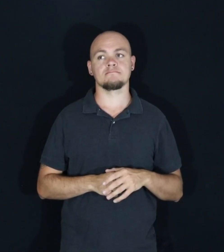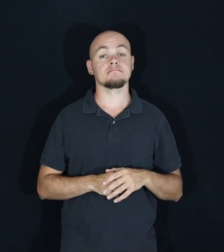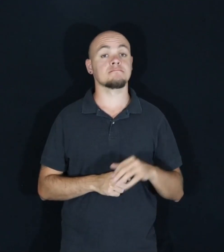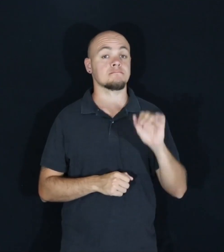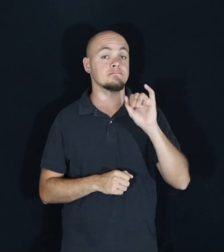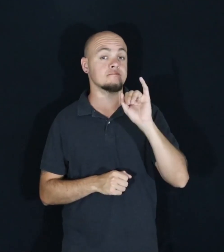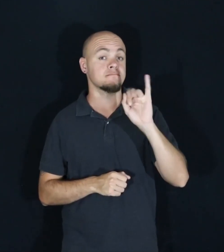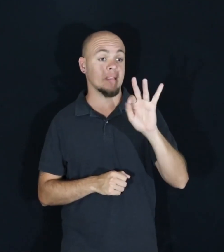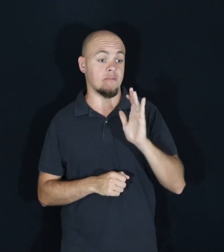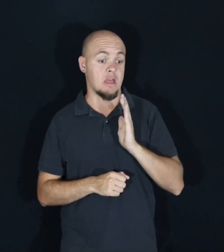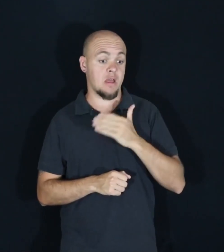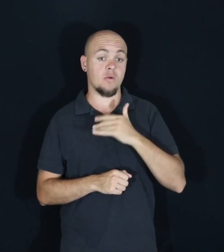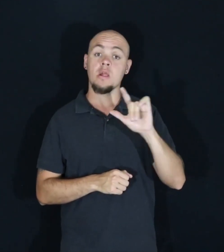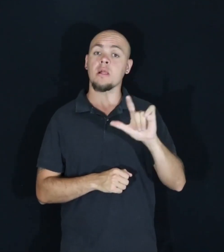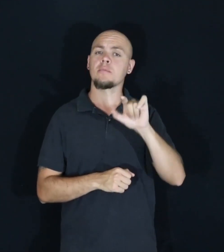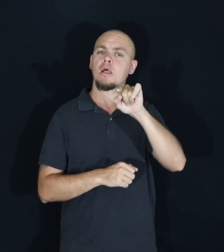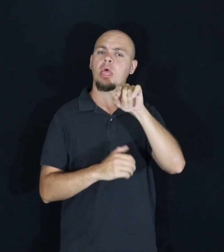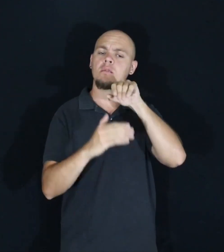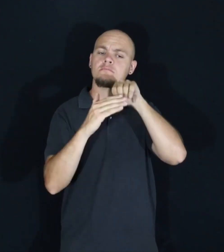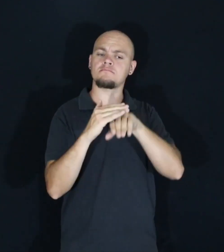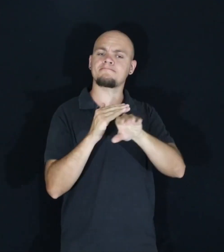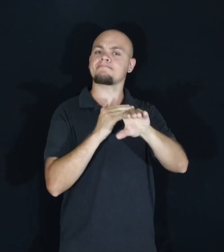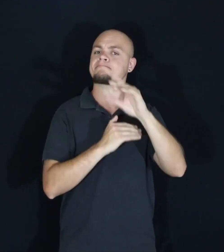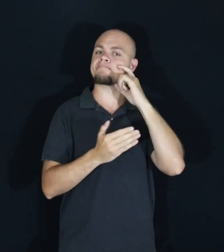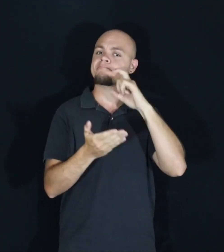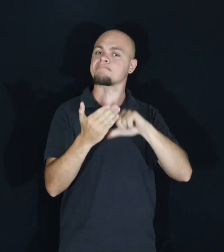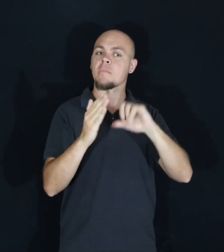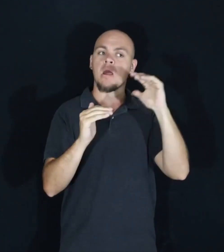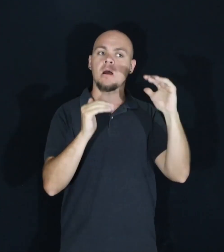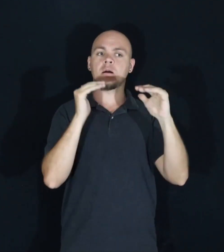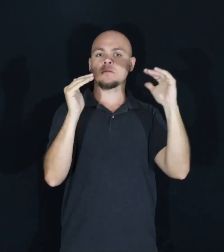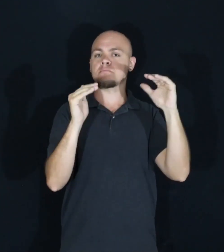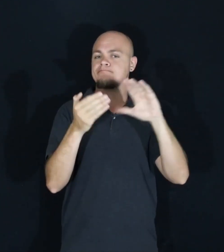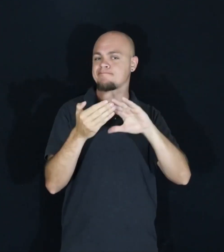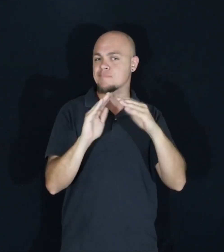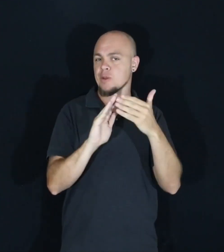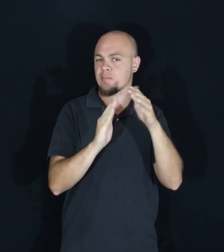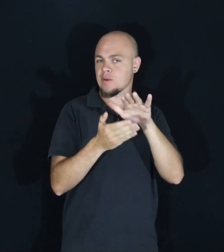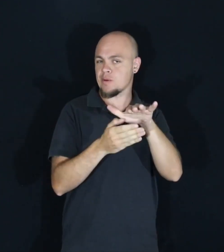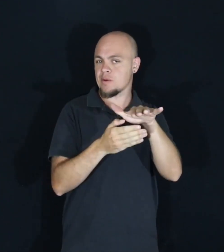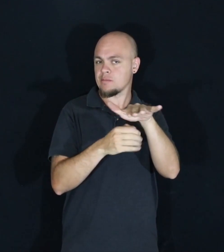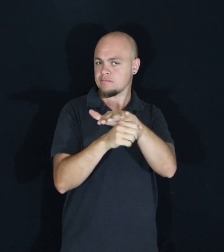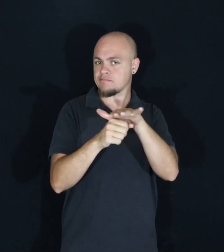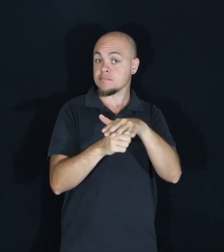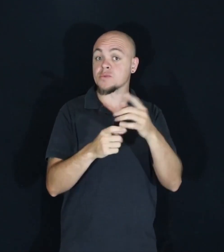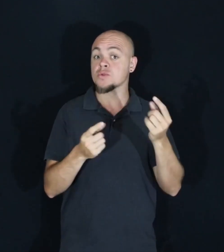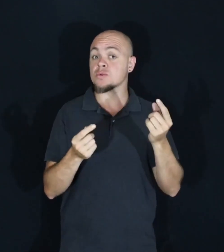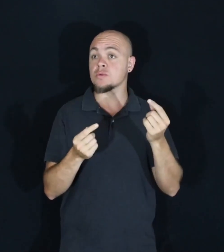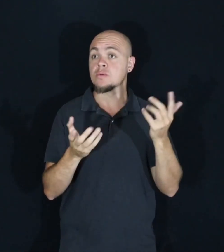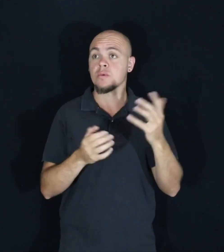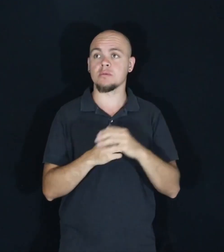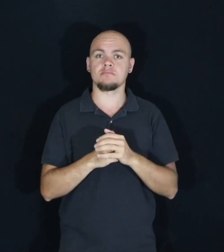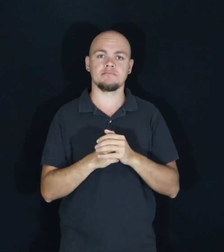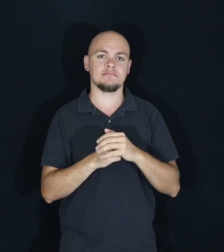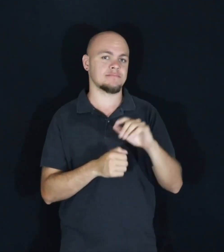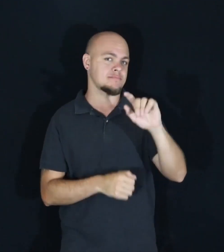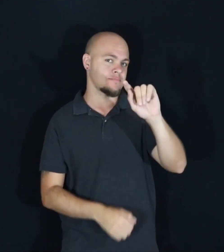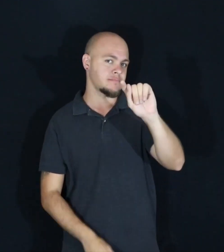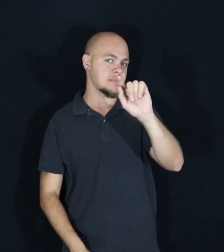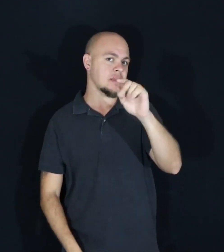Walk through one of our libraries. You might find some adults over in the community room doing Tai Chi.